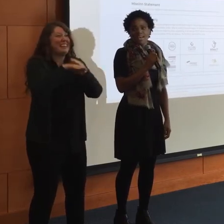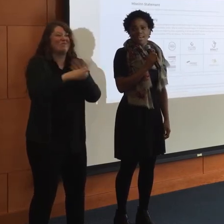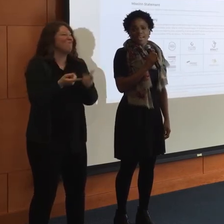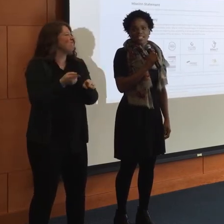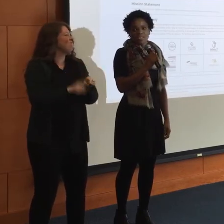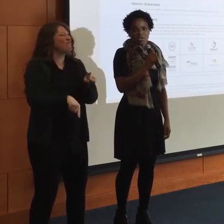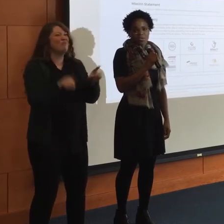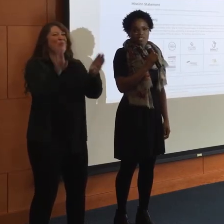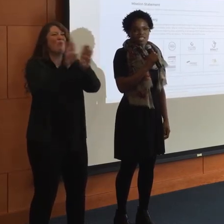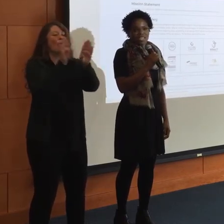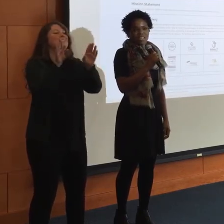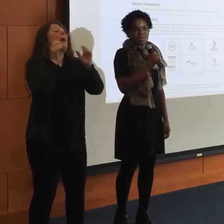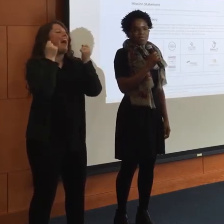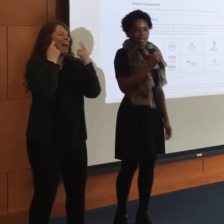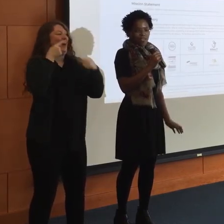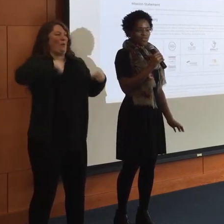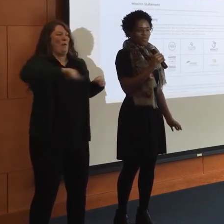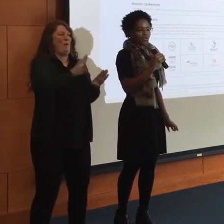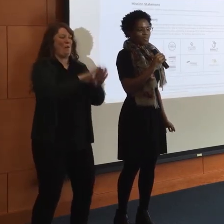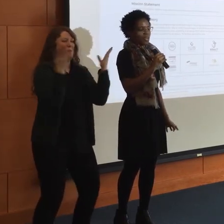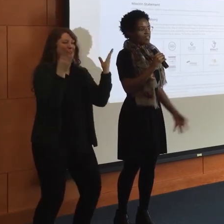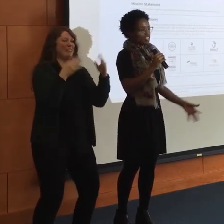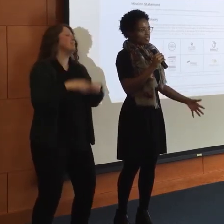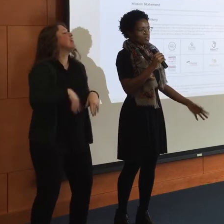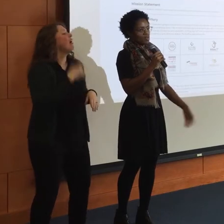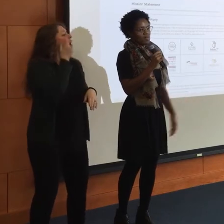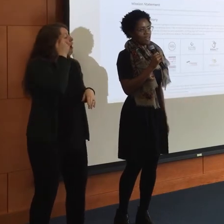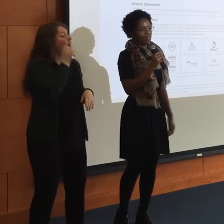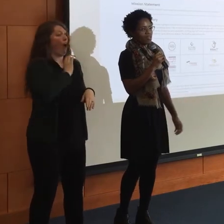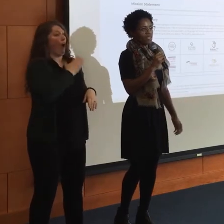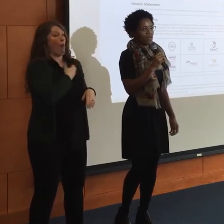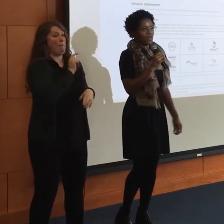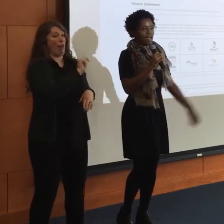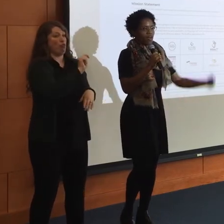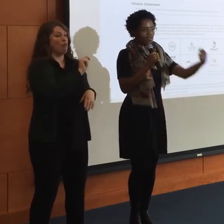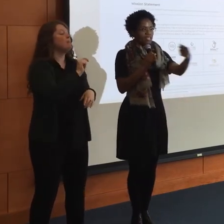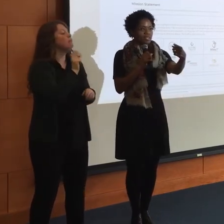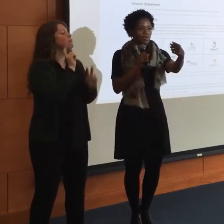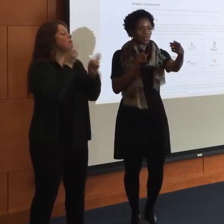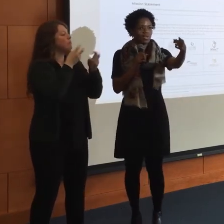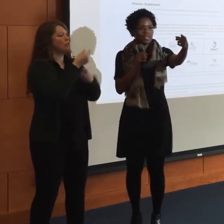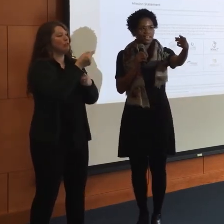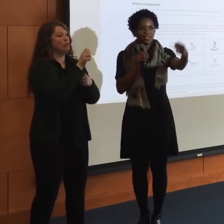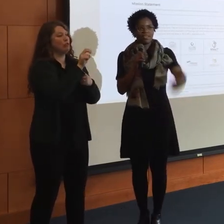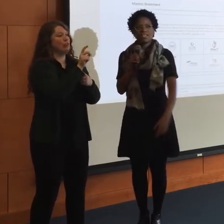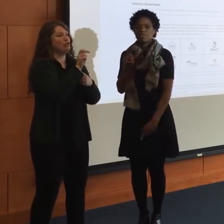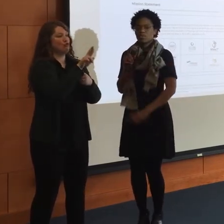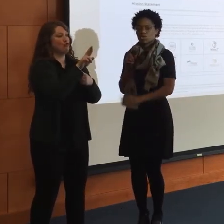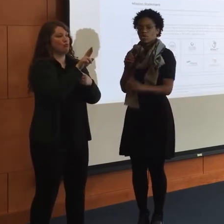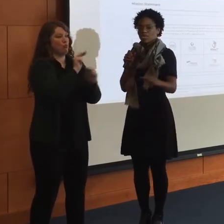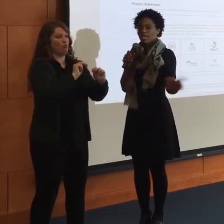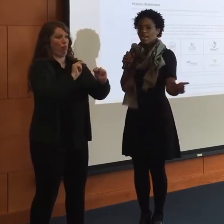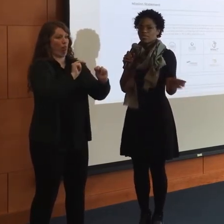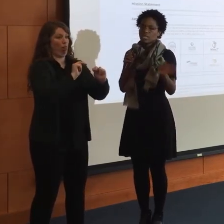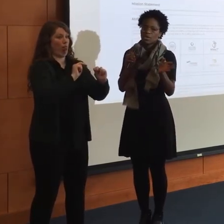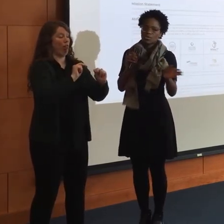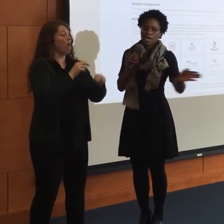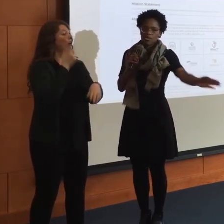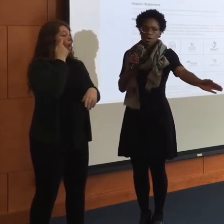I did want to mention that the bathroom, our gender neutral bathrooms are out this door here. If you turn left and go down the